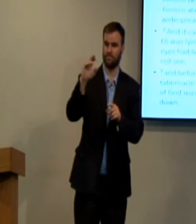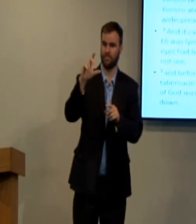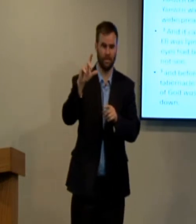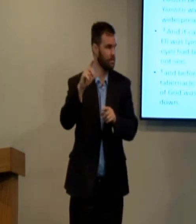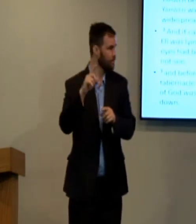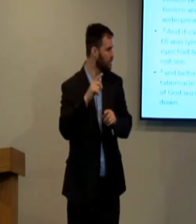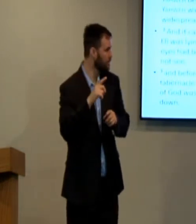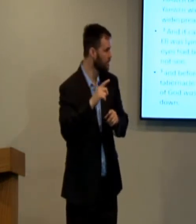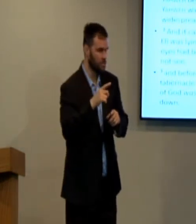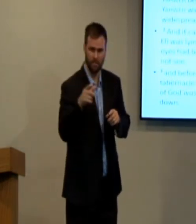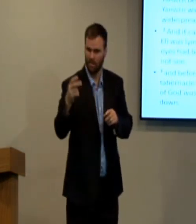And instead,